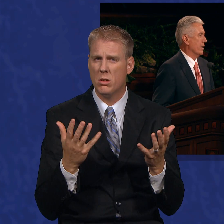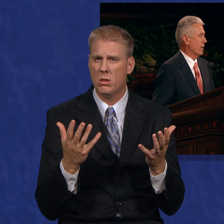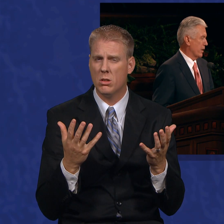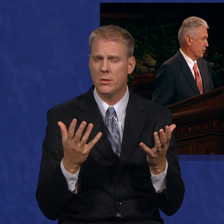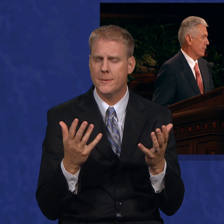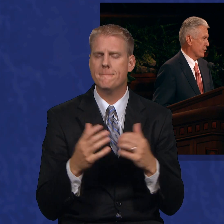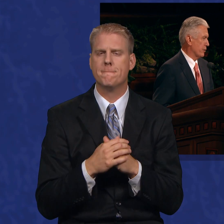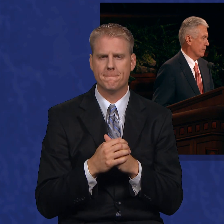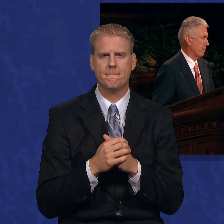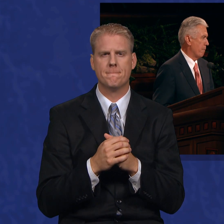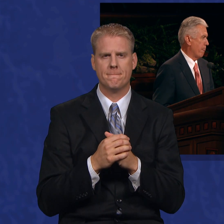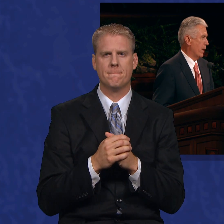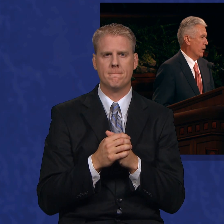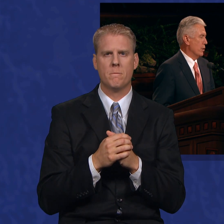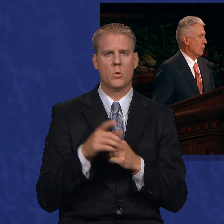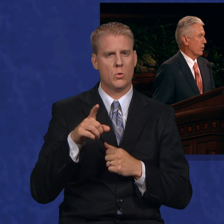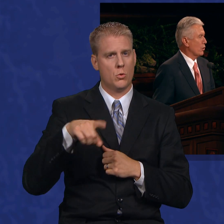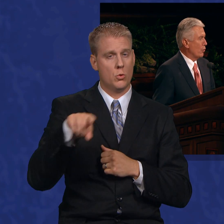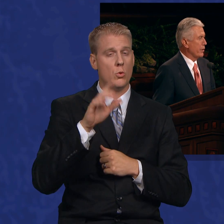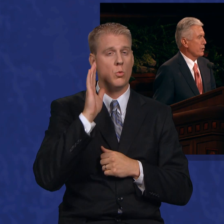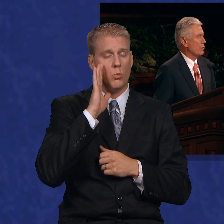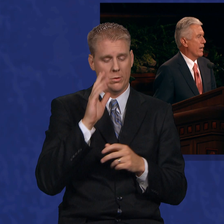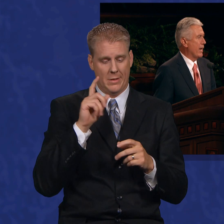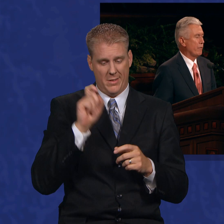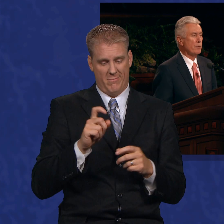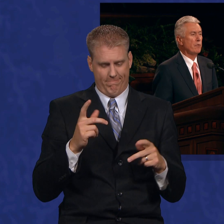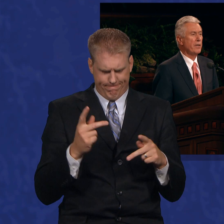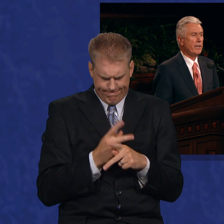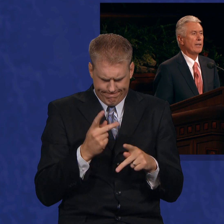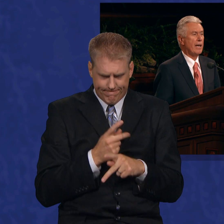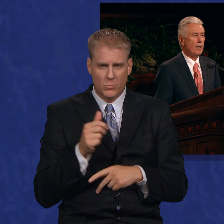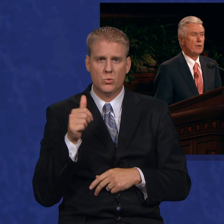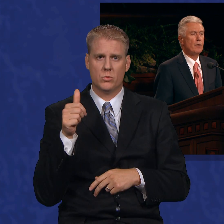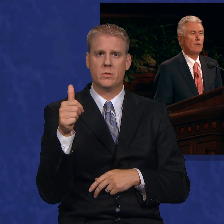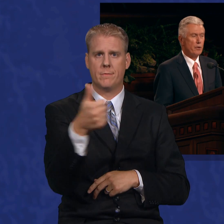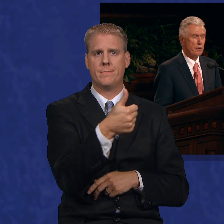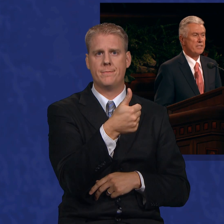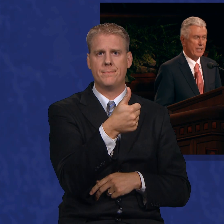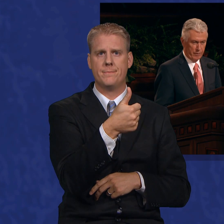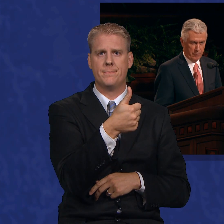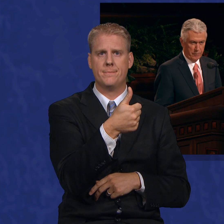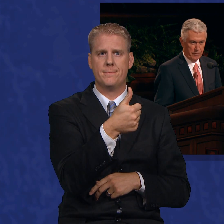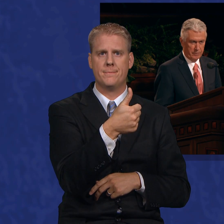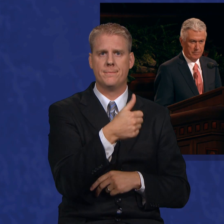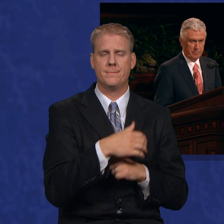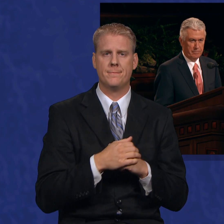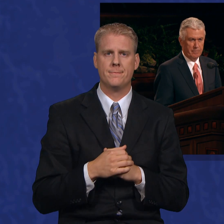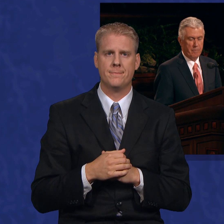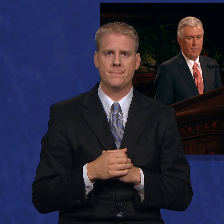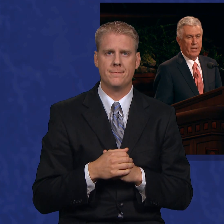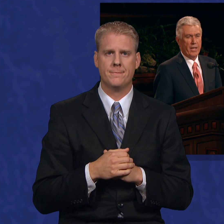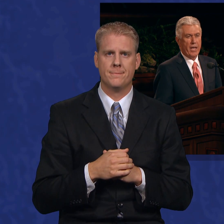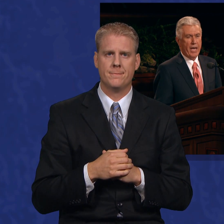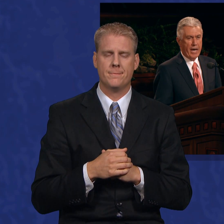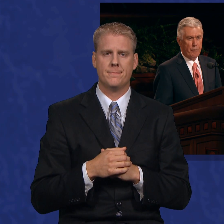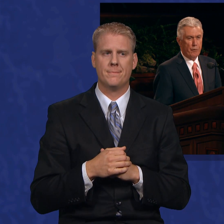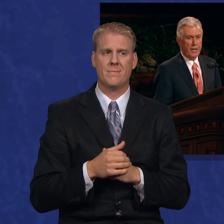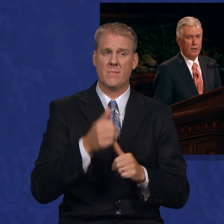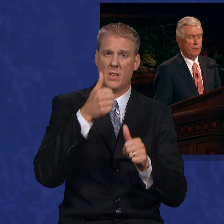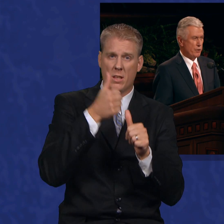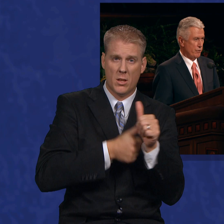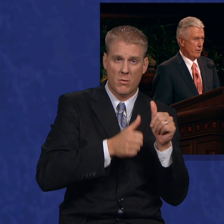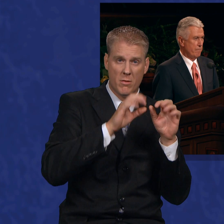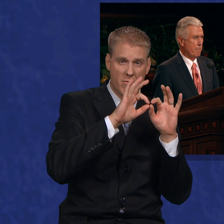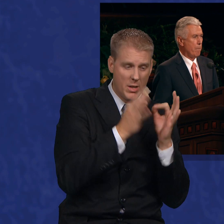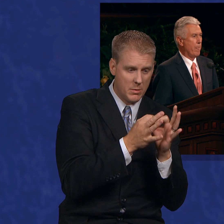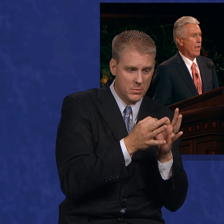in large measure, you are going to have to figure it out for yourself. Every